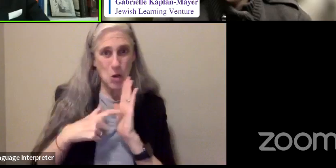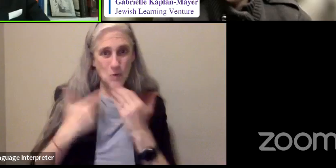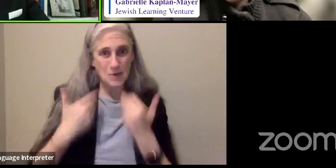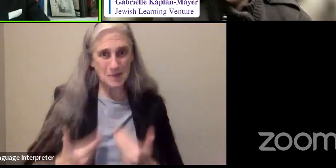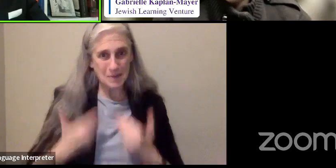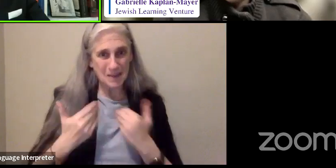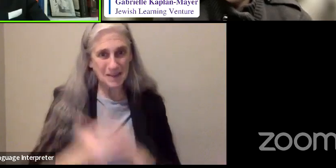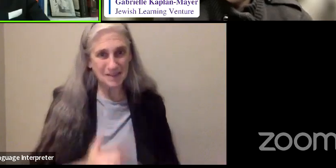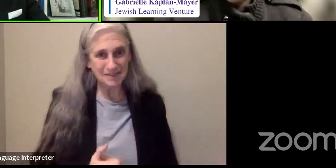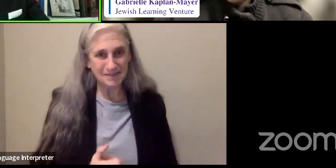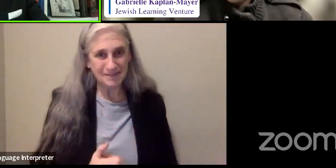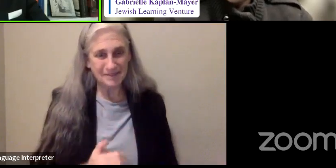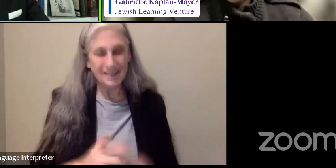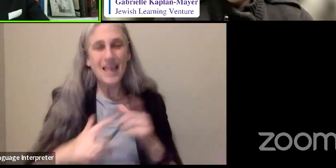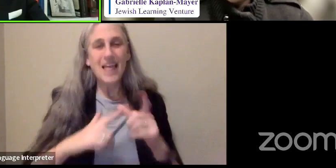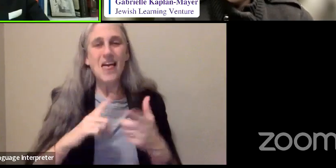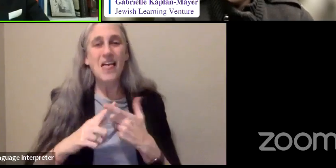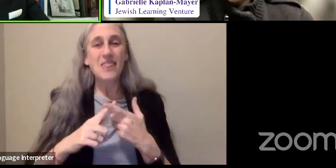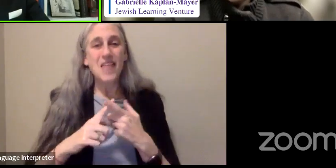And in high school,